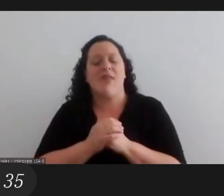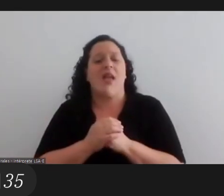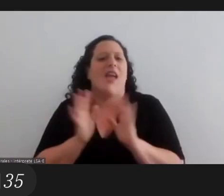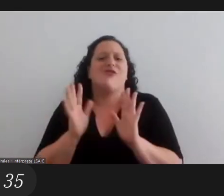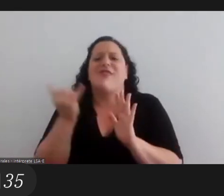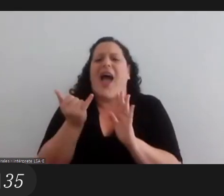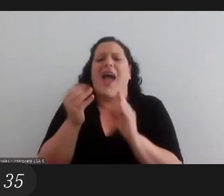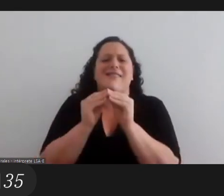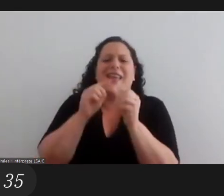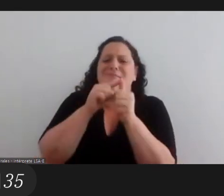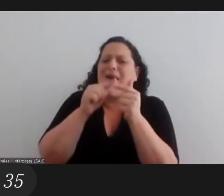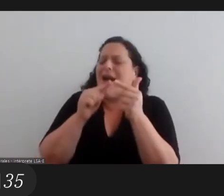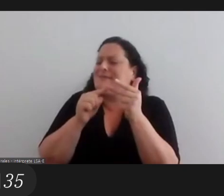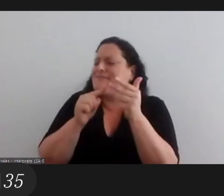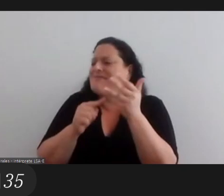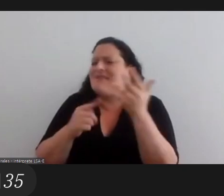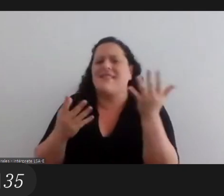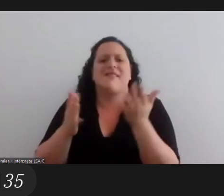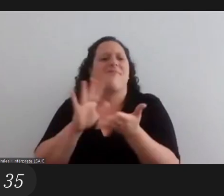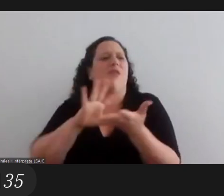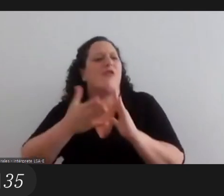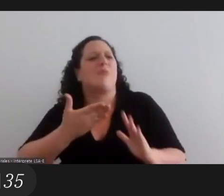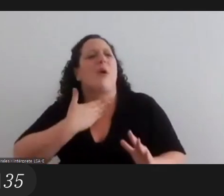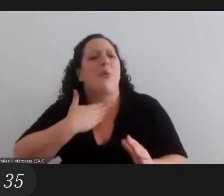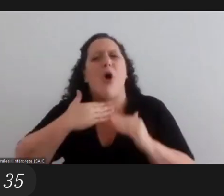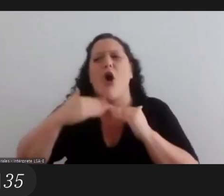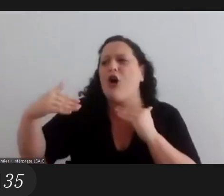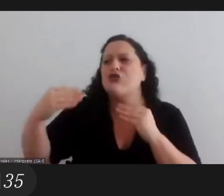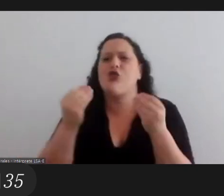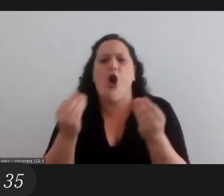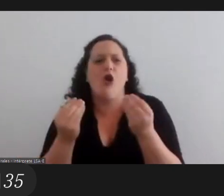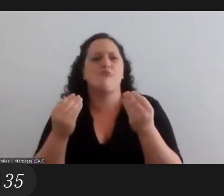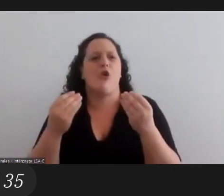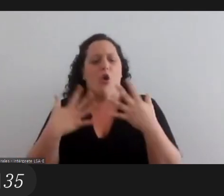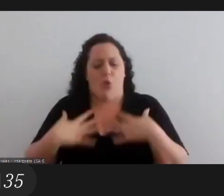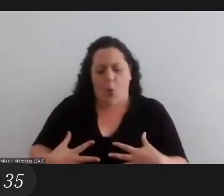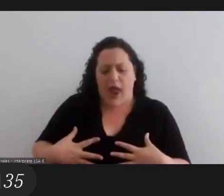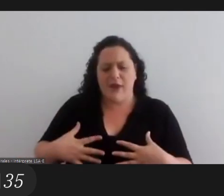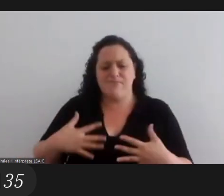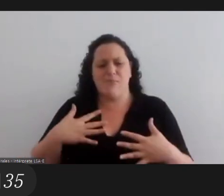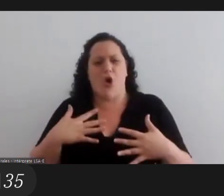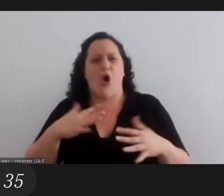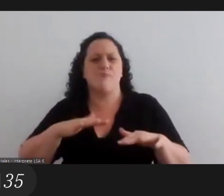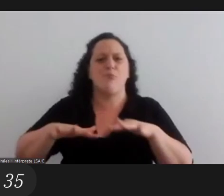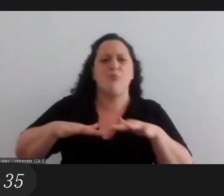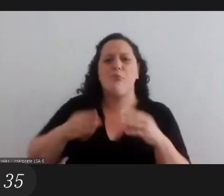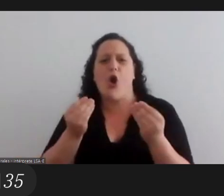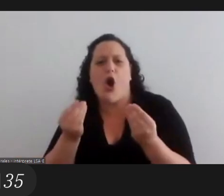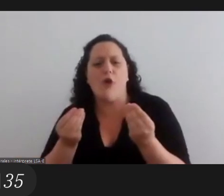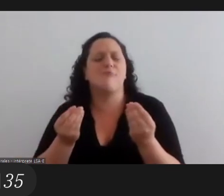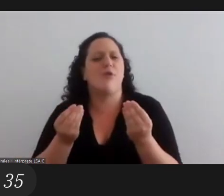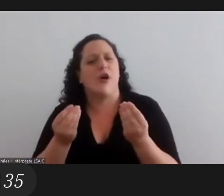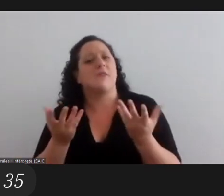so the voice the way we move there are several things